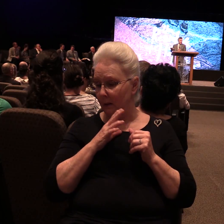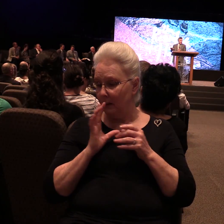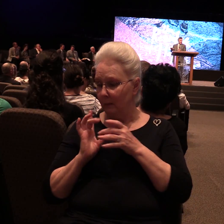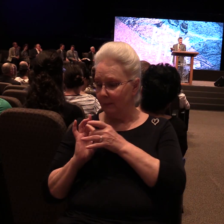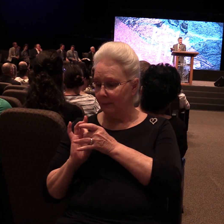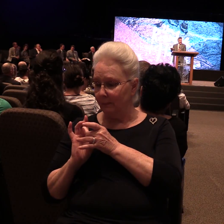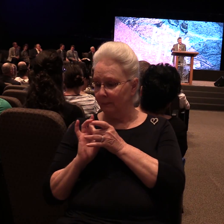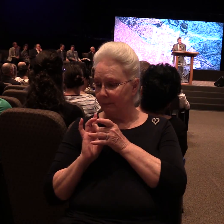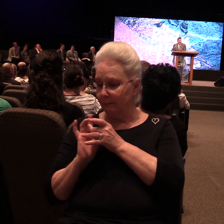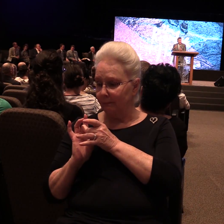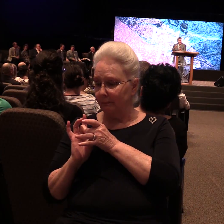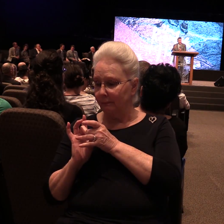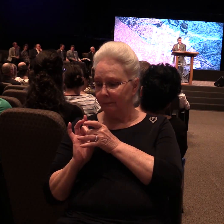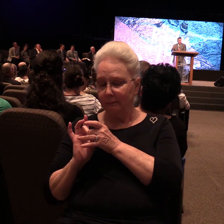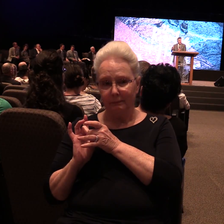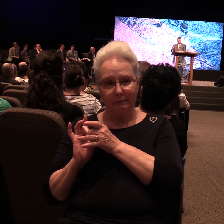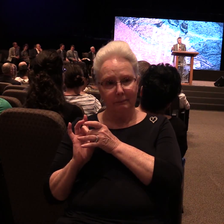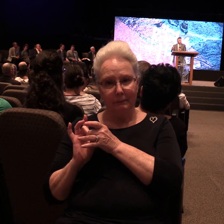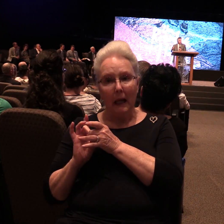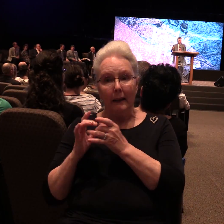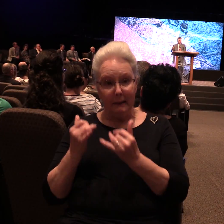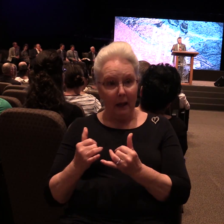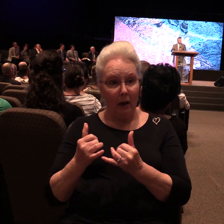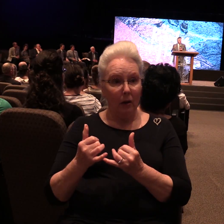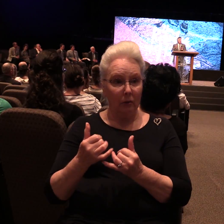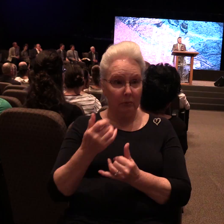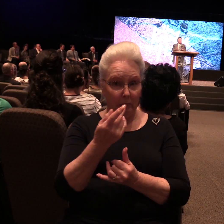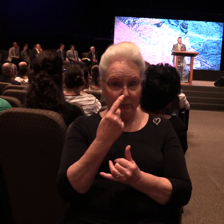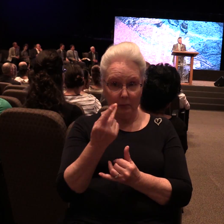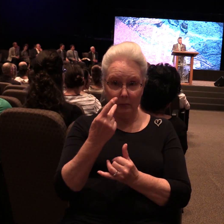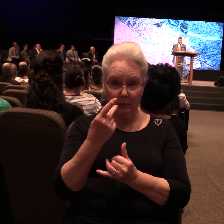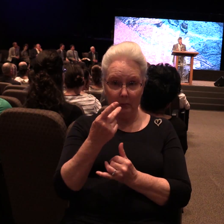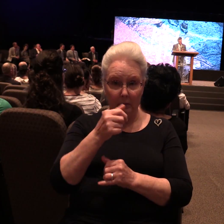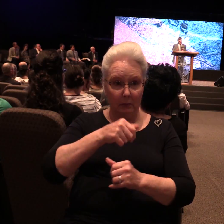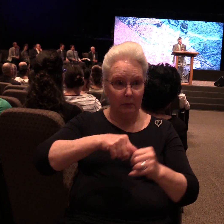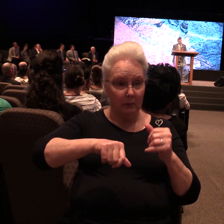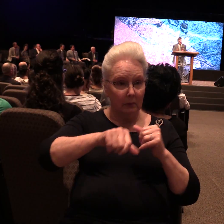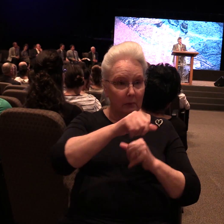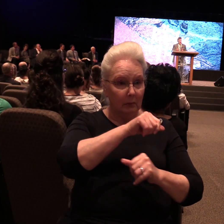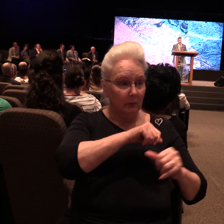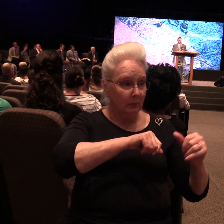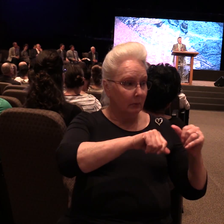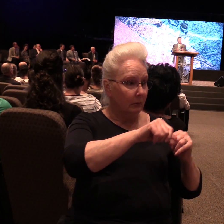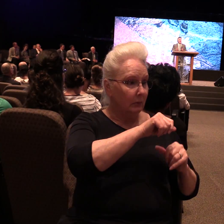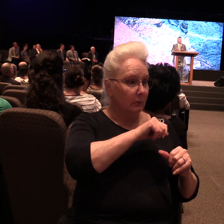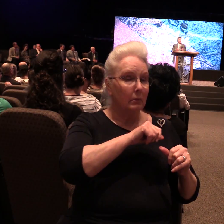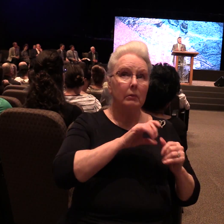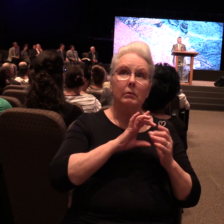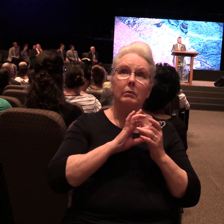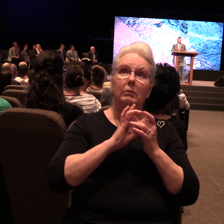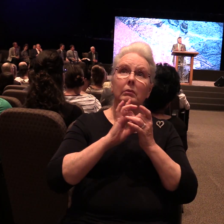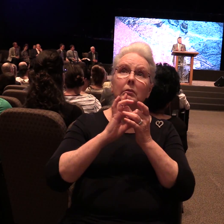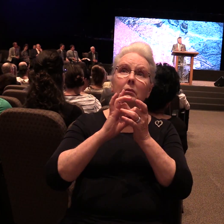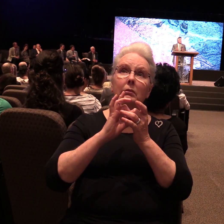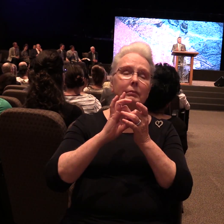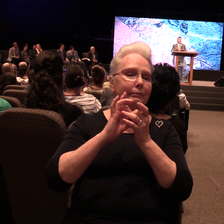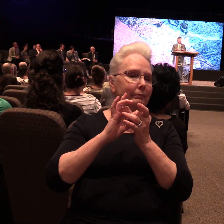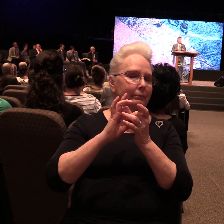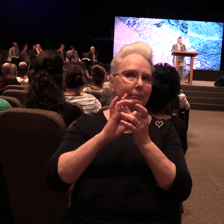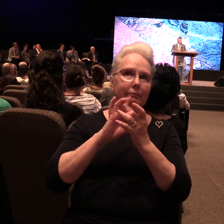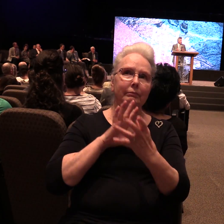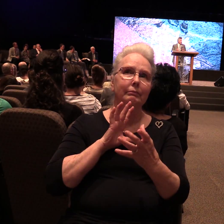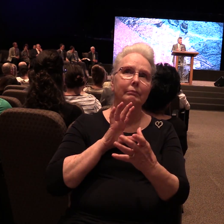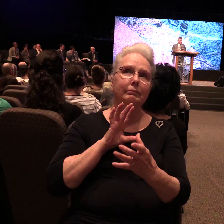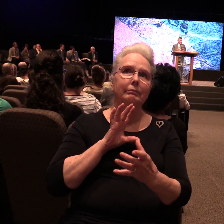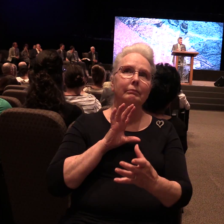Now, like us, we have fellowship with people. But no relationship with God. And just as you need people